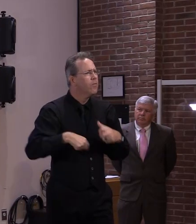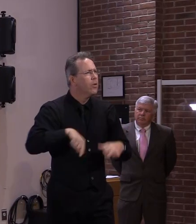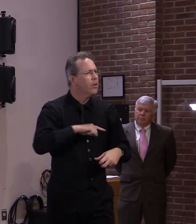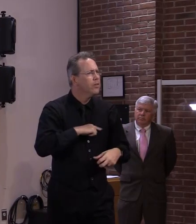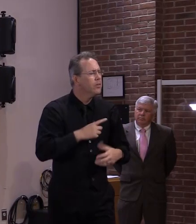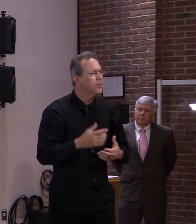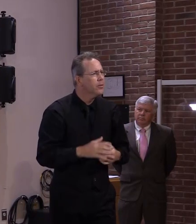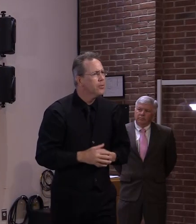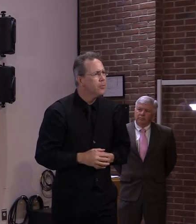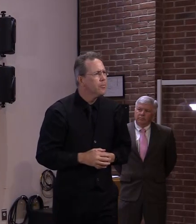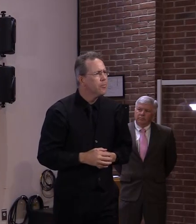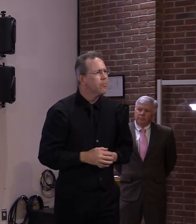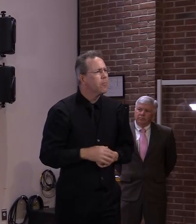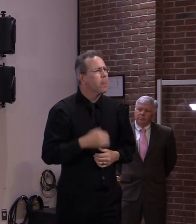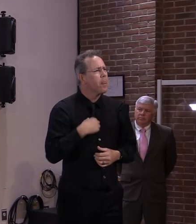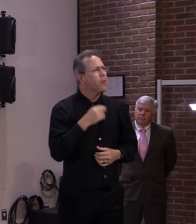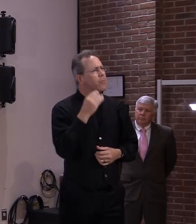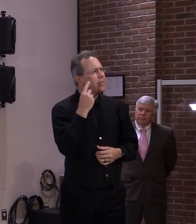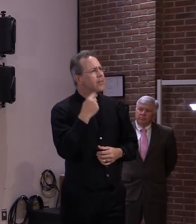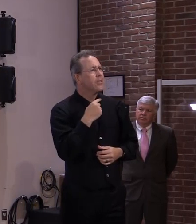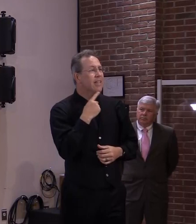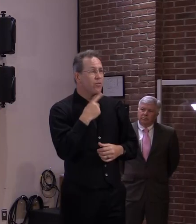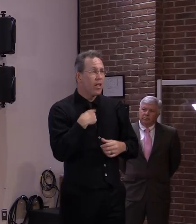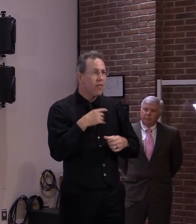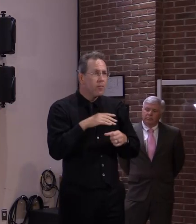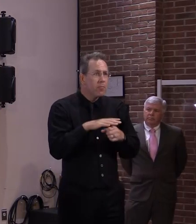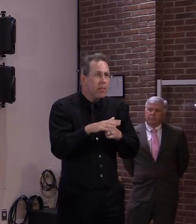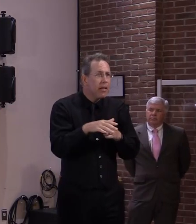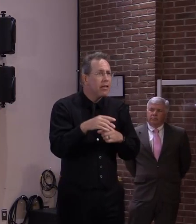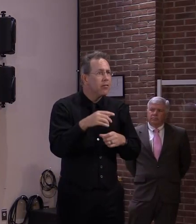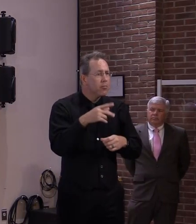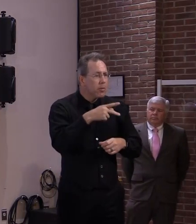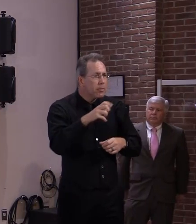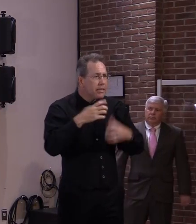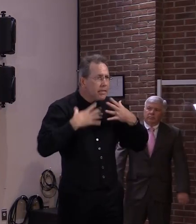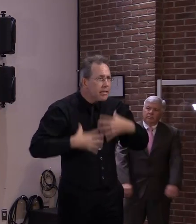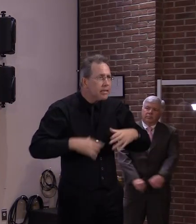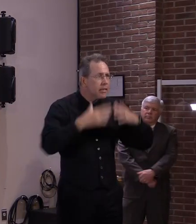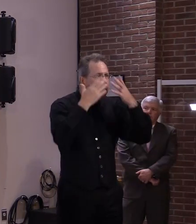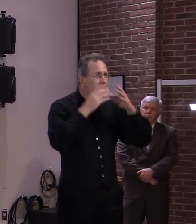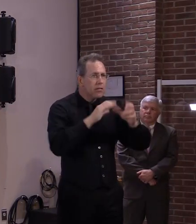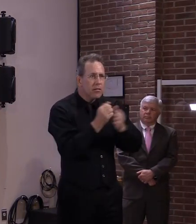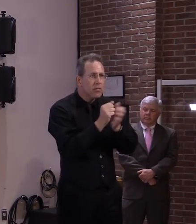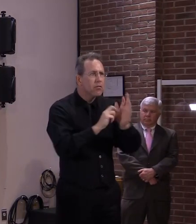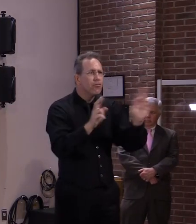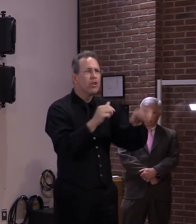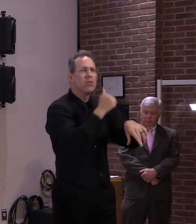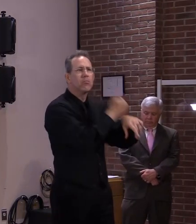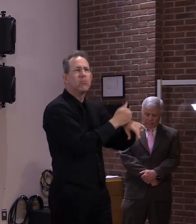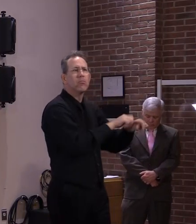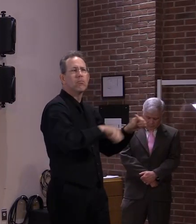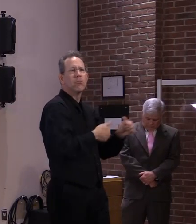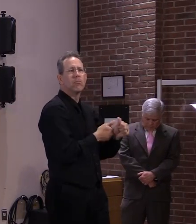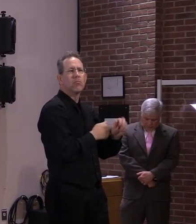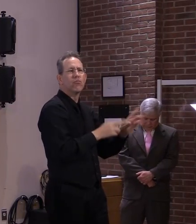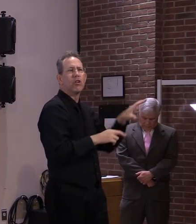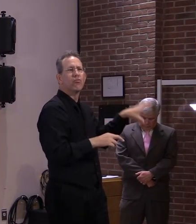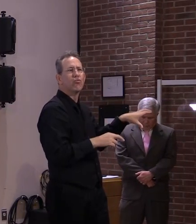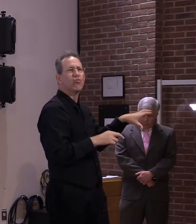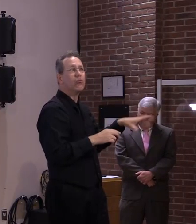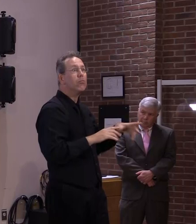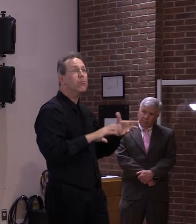of having ppe having a stockpile of ppe's having reliable ppe that